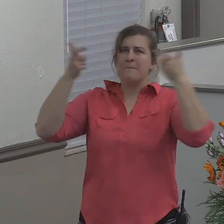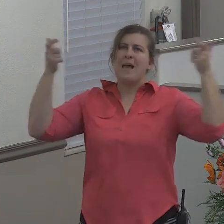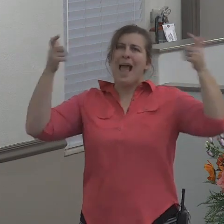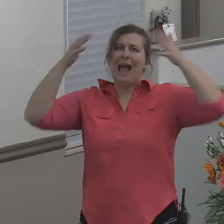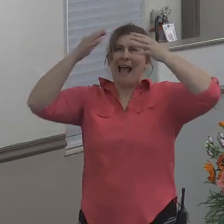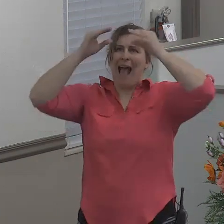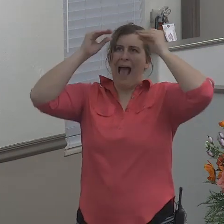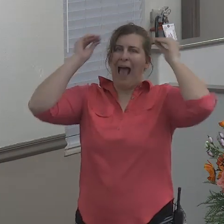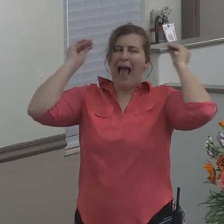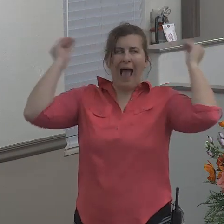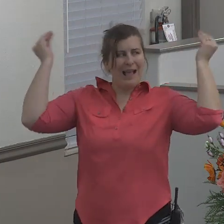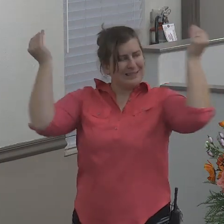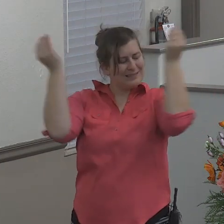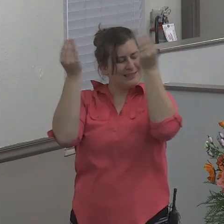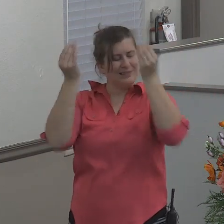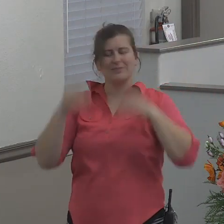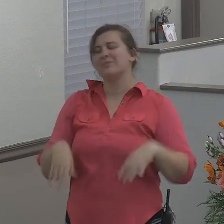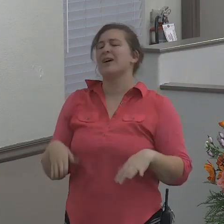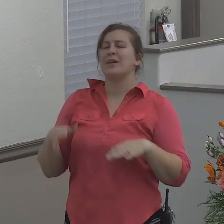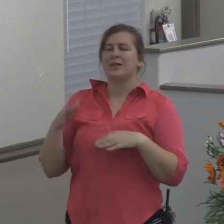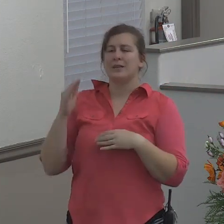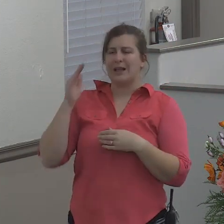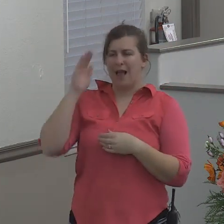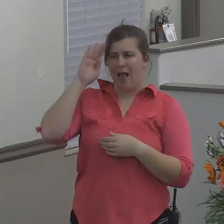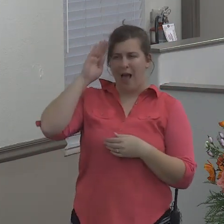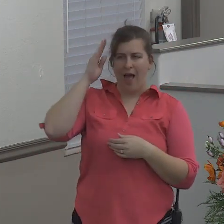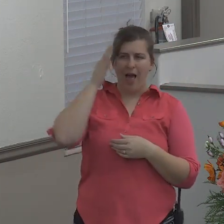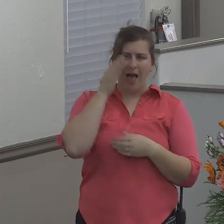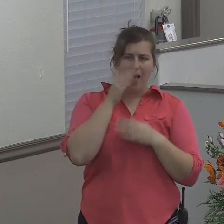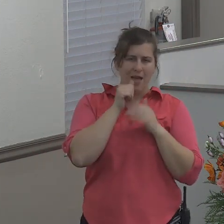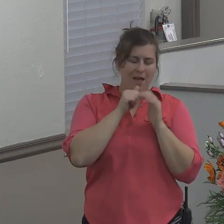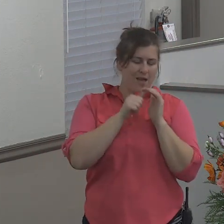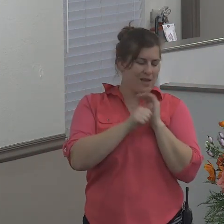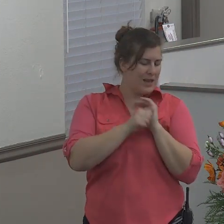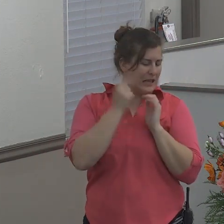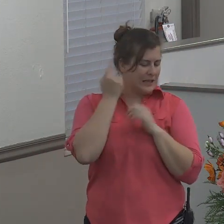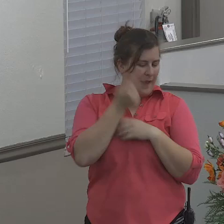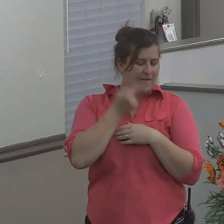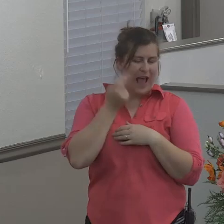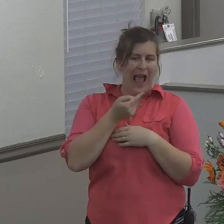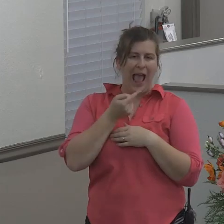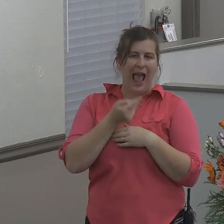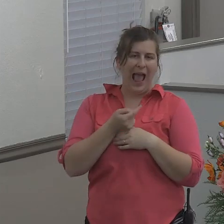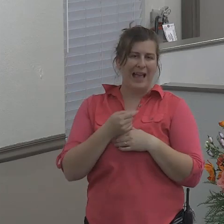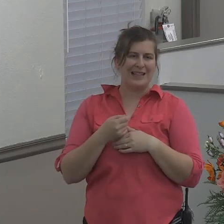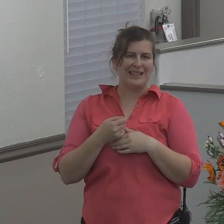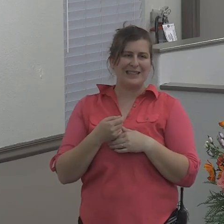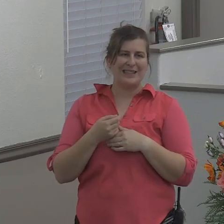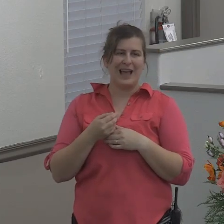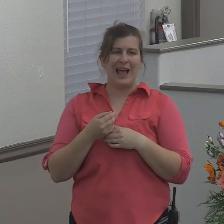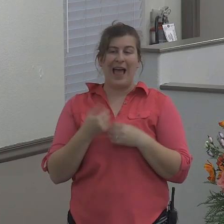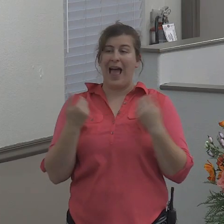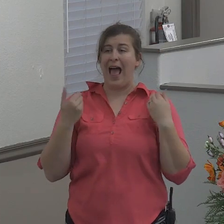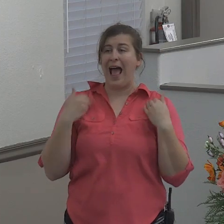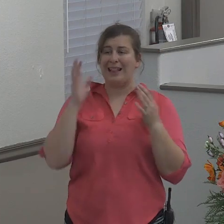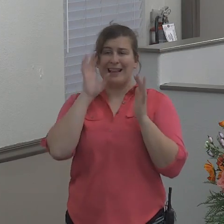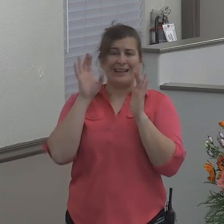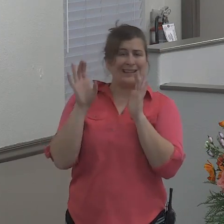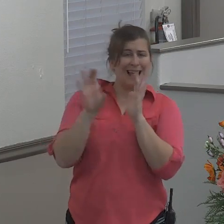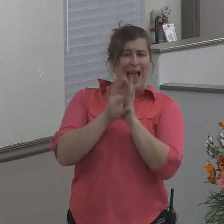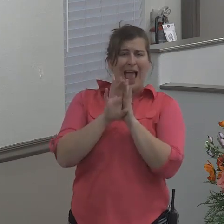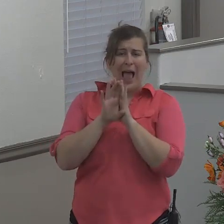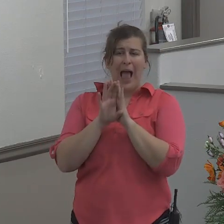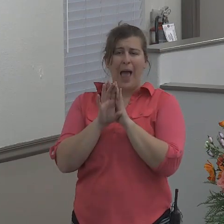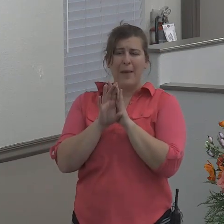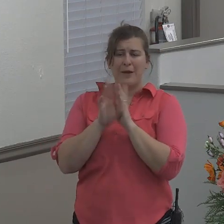was probably shadowing his face so no one could really see who he was. He had his camera packed, he had his